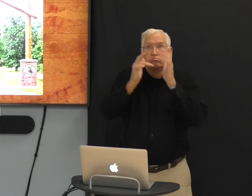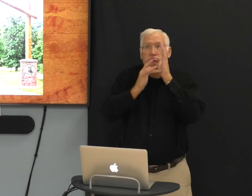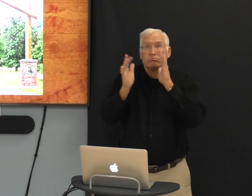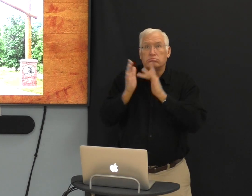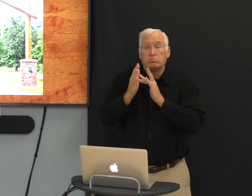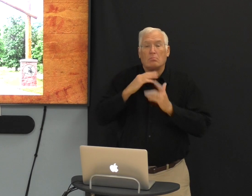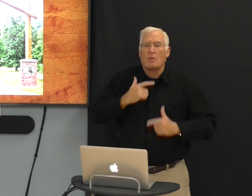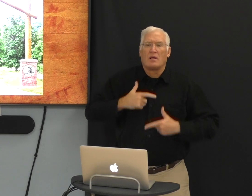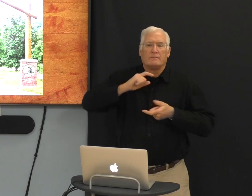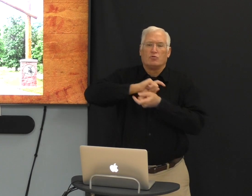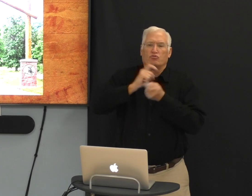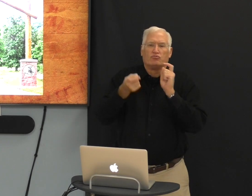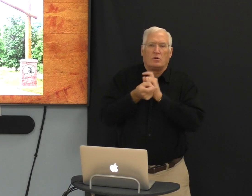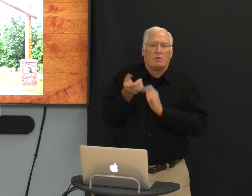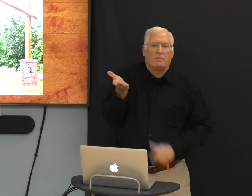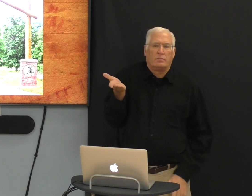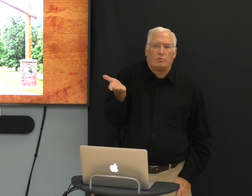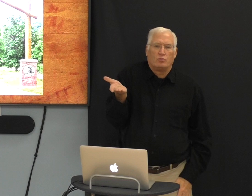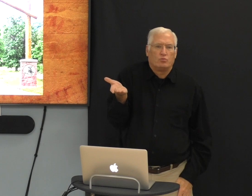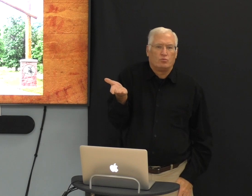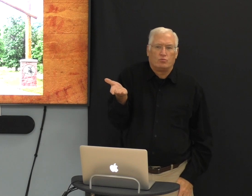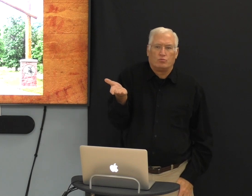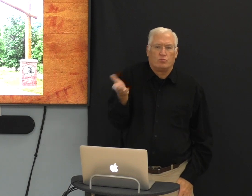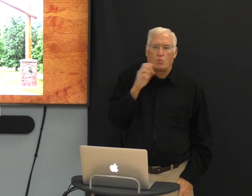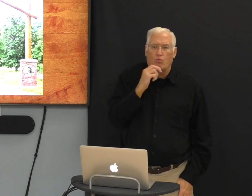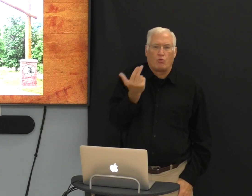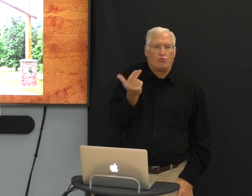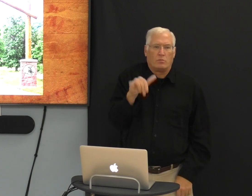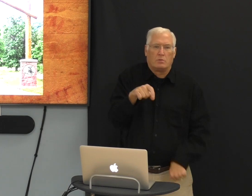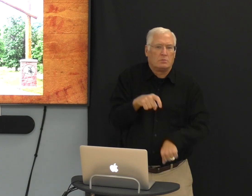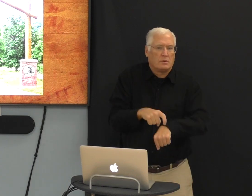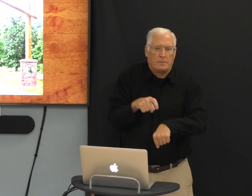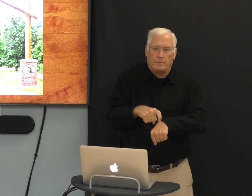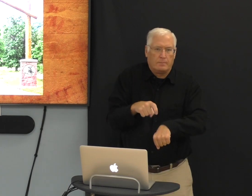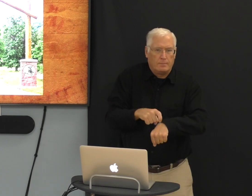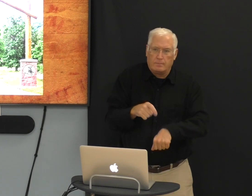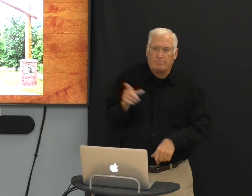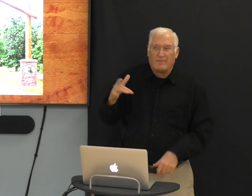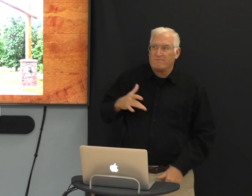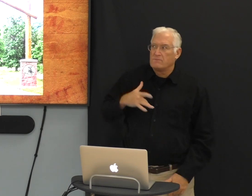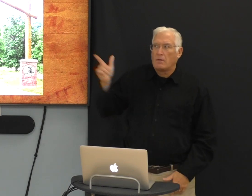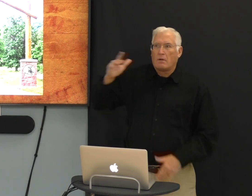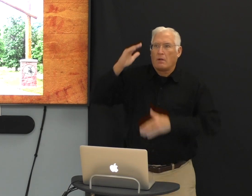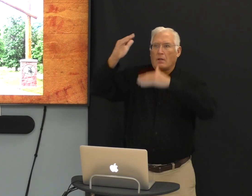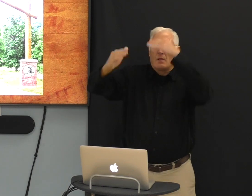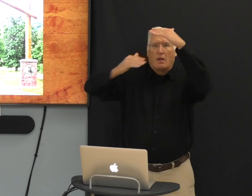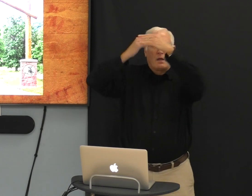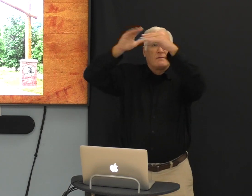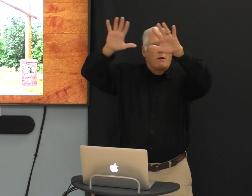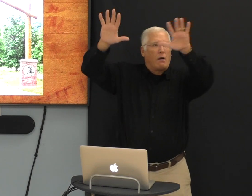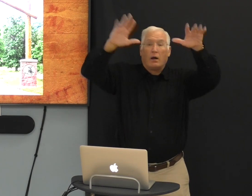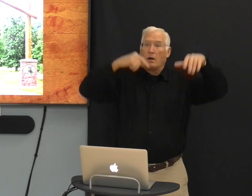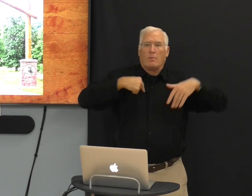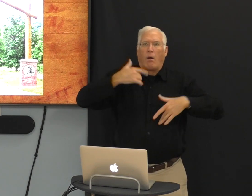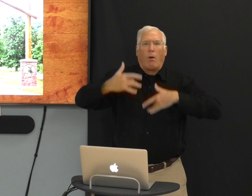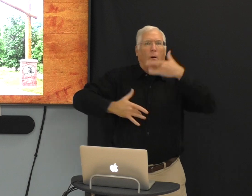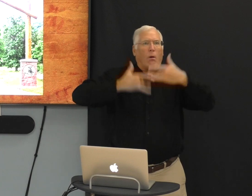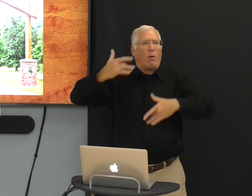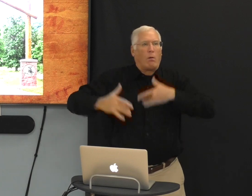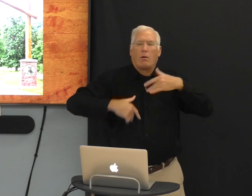was hit with the understanding of the gospel. And my life was changed there. I was 13 at the time. I felt like this was heaven.